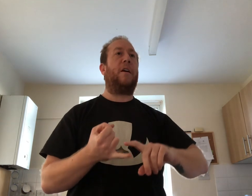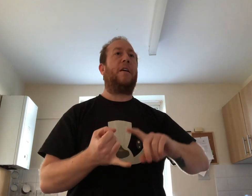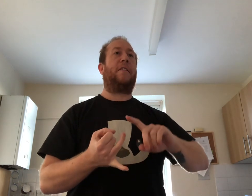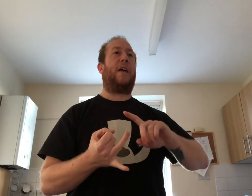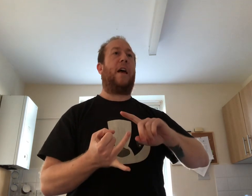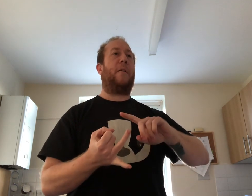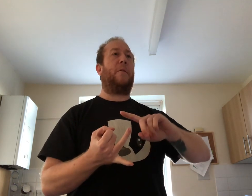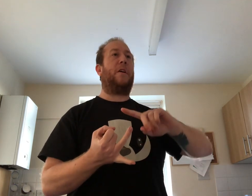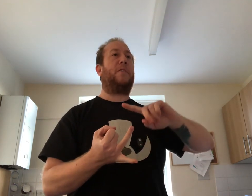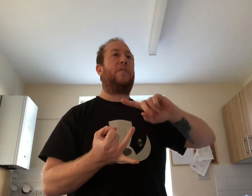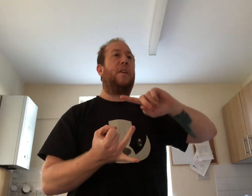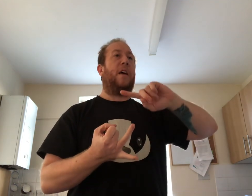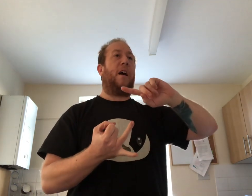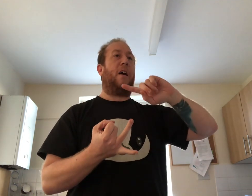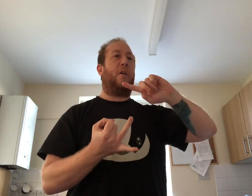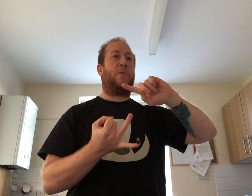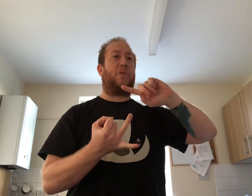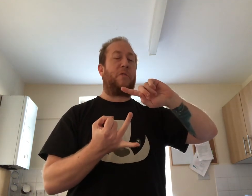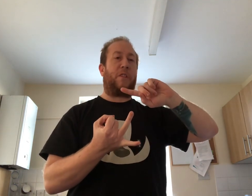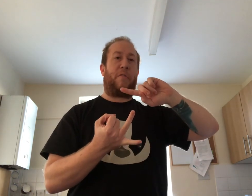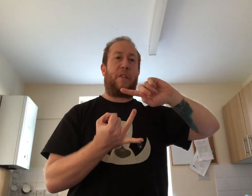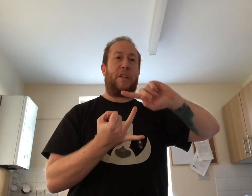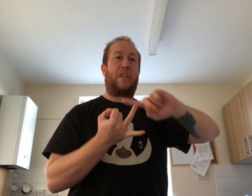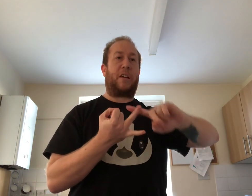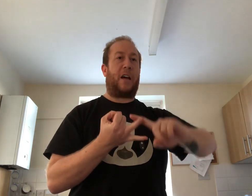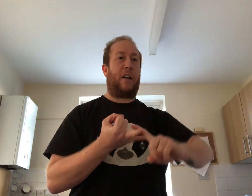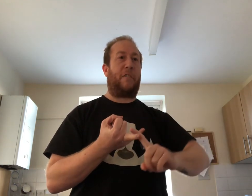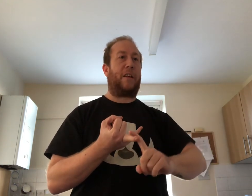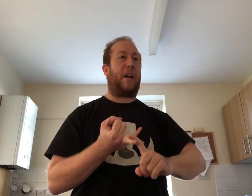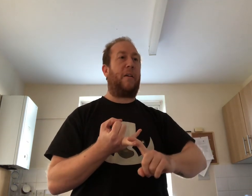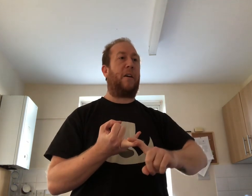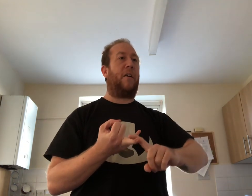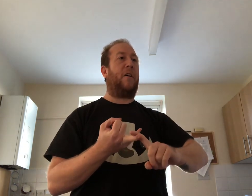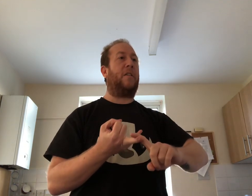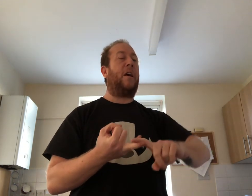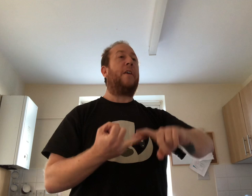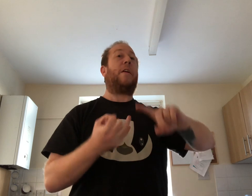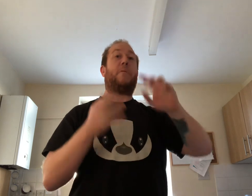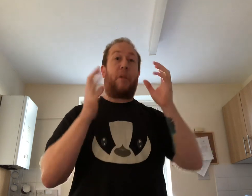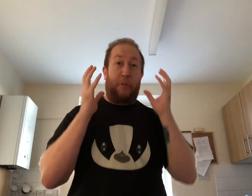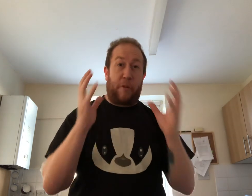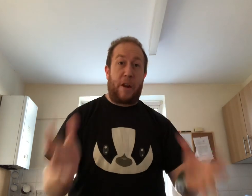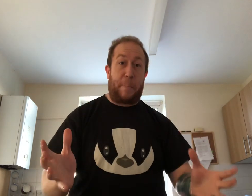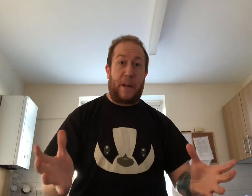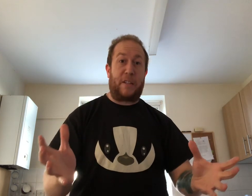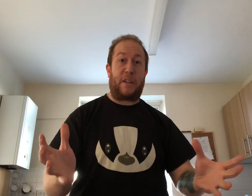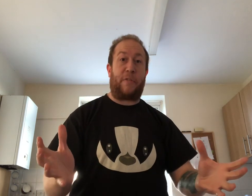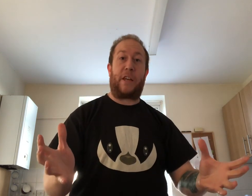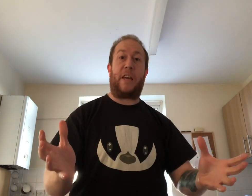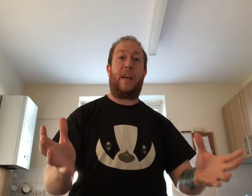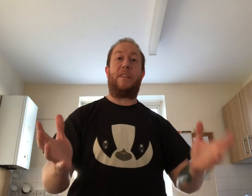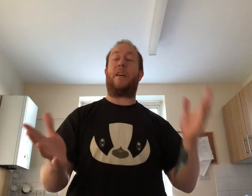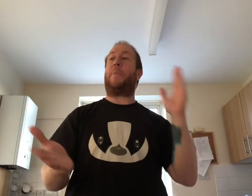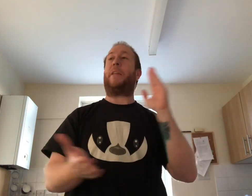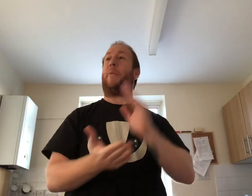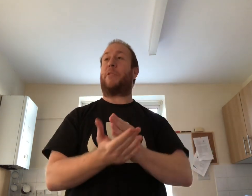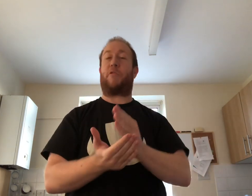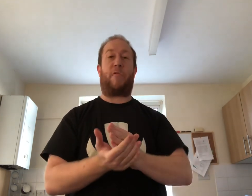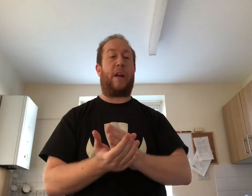there was all sorts of different things like colouring going on there was a free pizza for kids I mean that was great